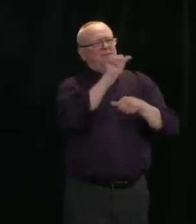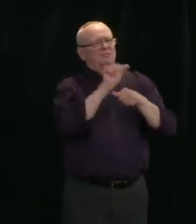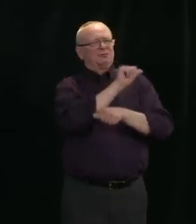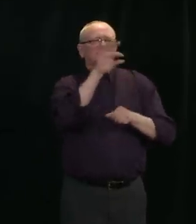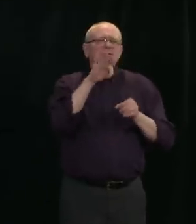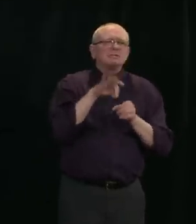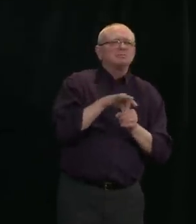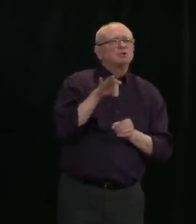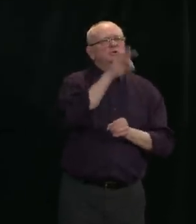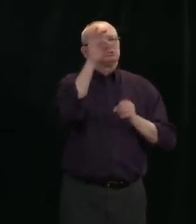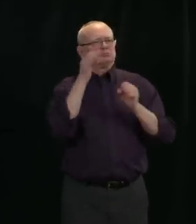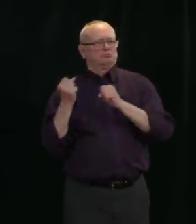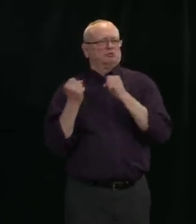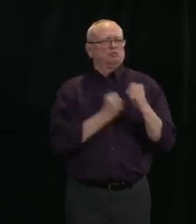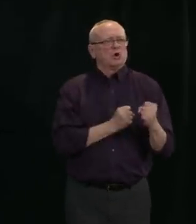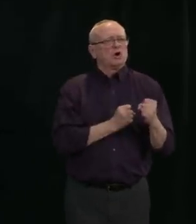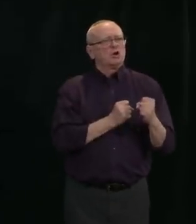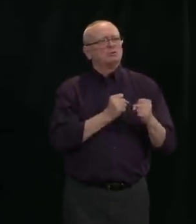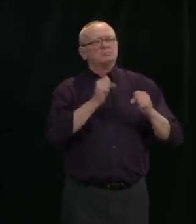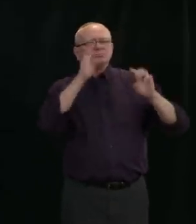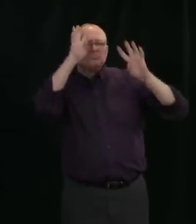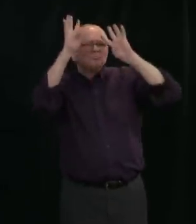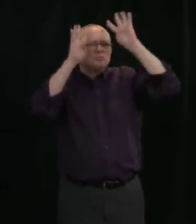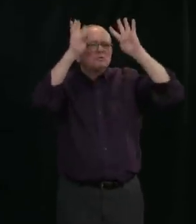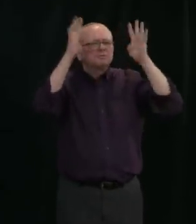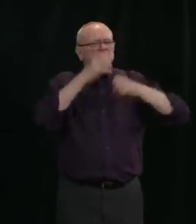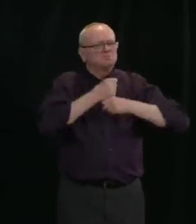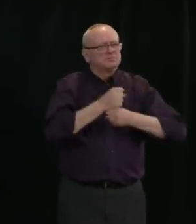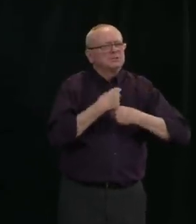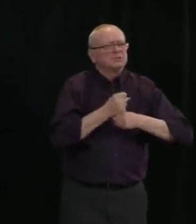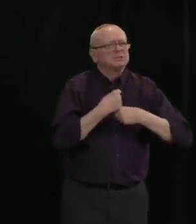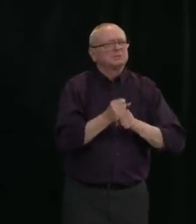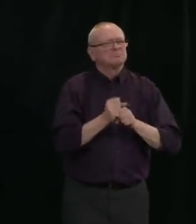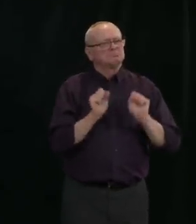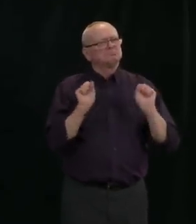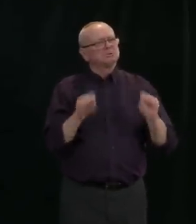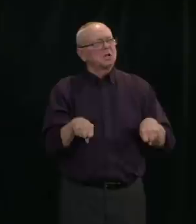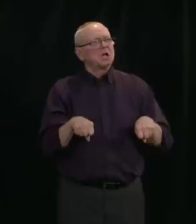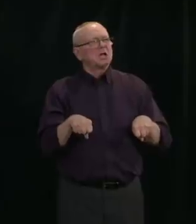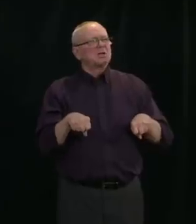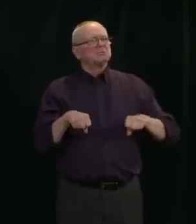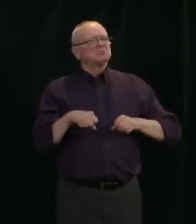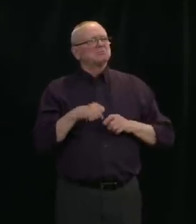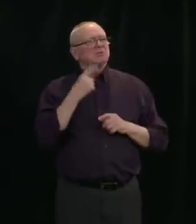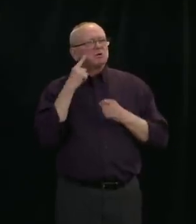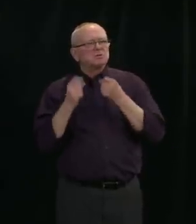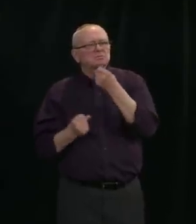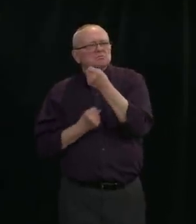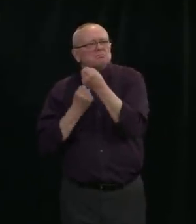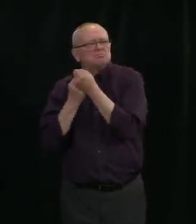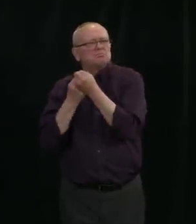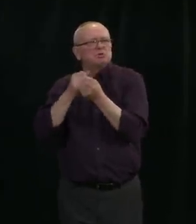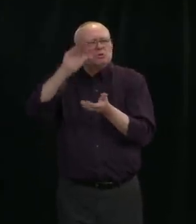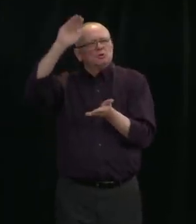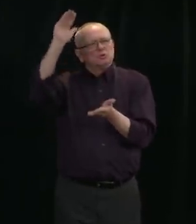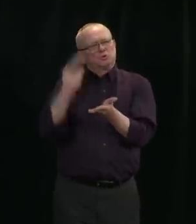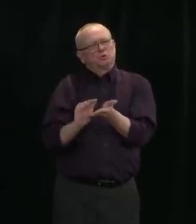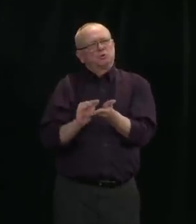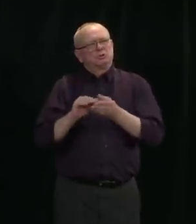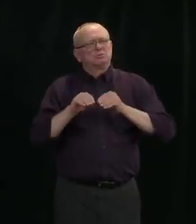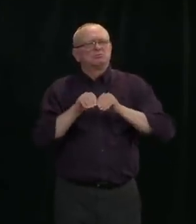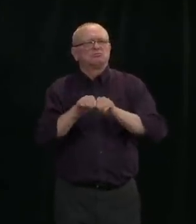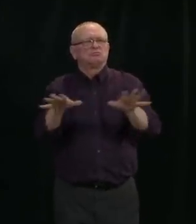innovation, in production, that we can generate to help fight the pandemic. The program's only been up and running